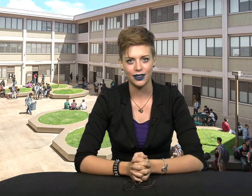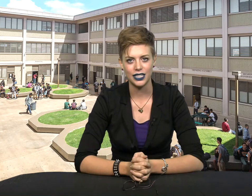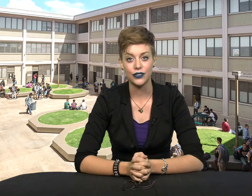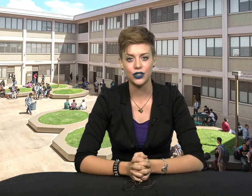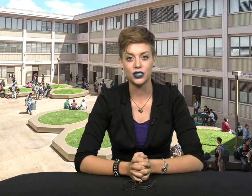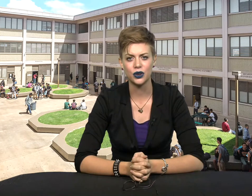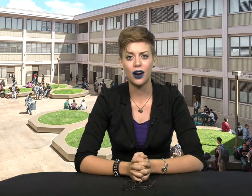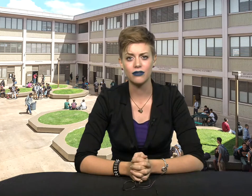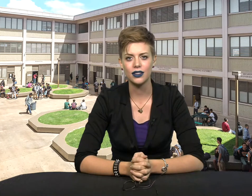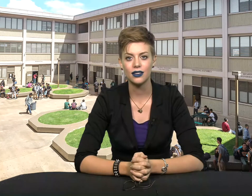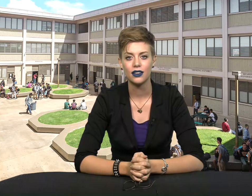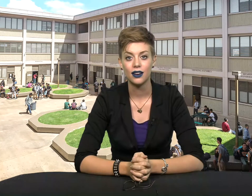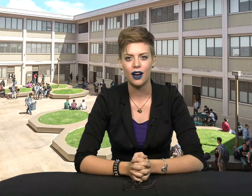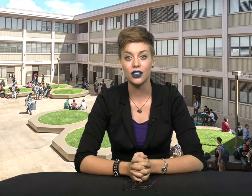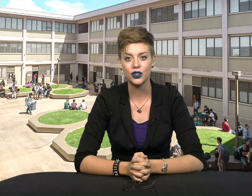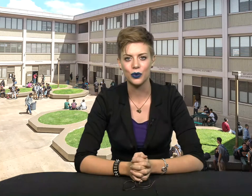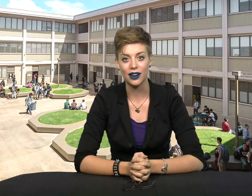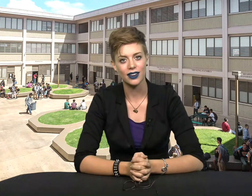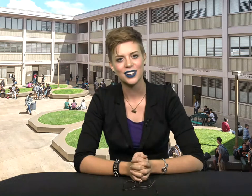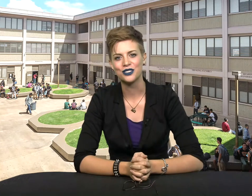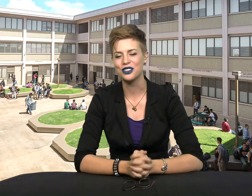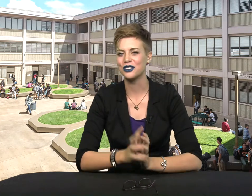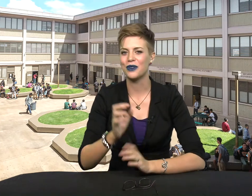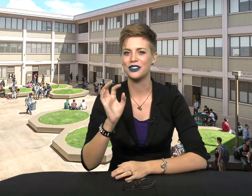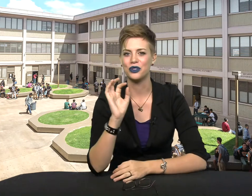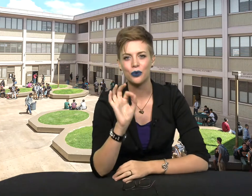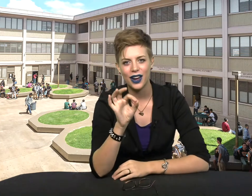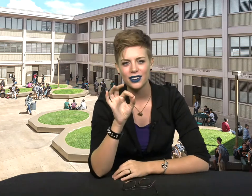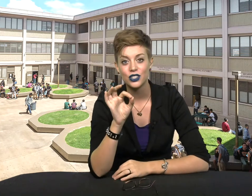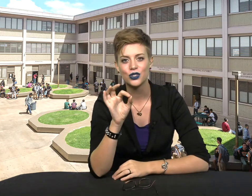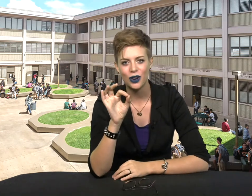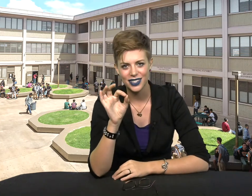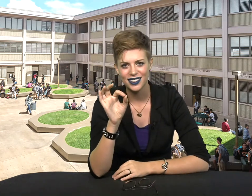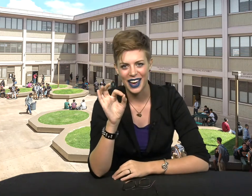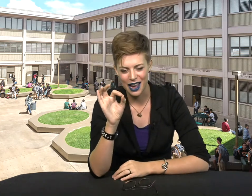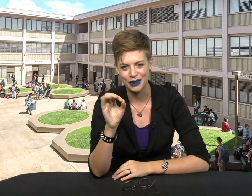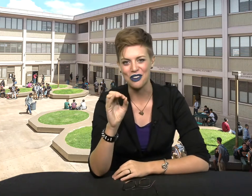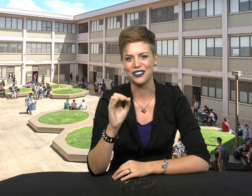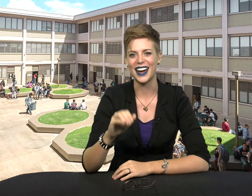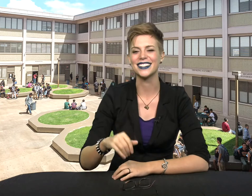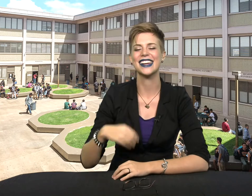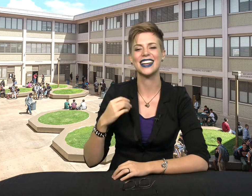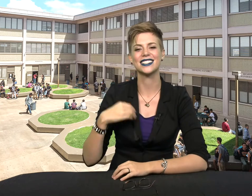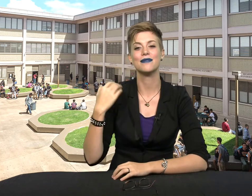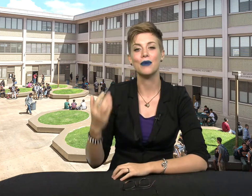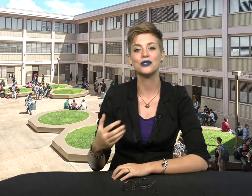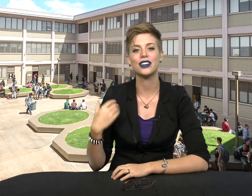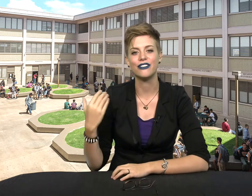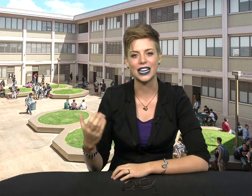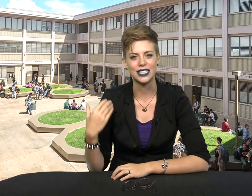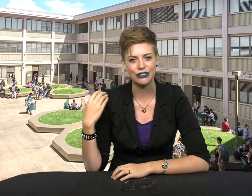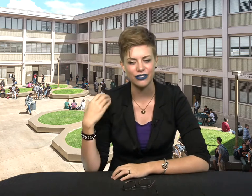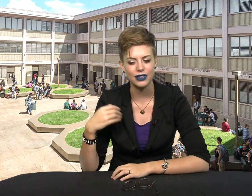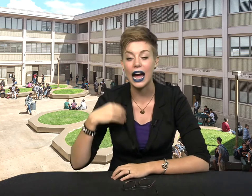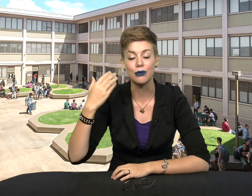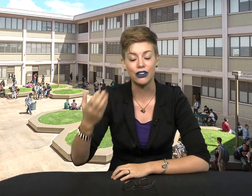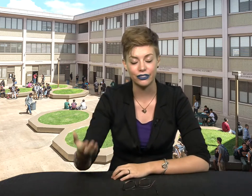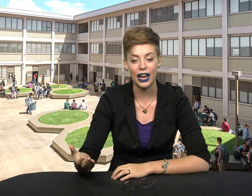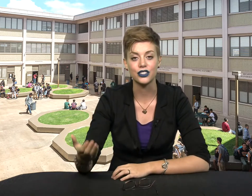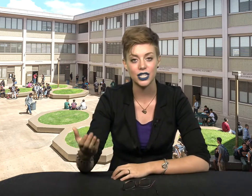And if you do it too often, also weird. So you just want to do one short eyebrow flash, and that's the most effective eyebrow flash to